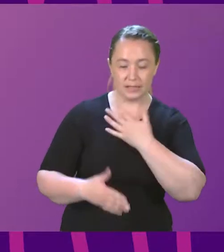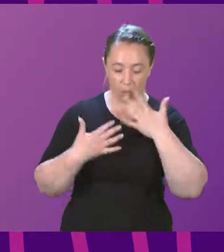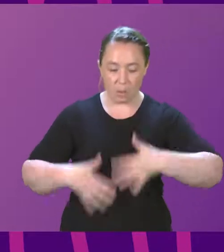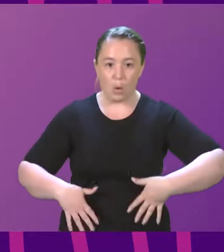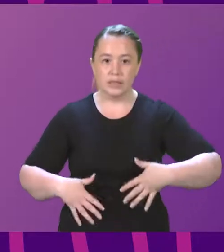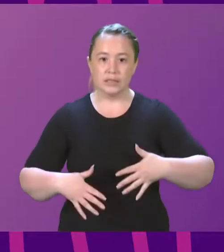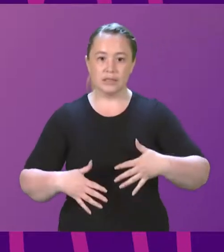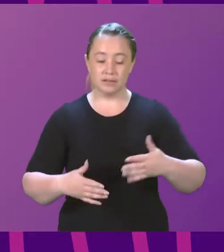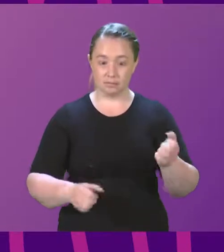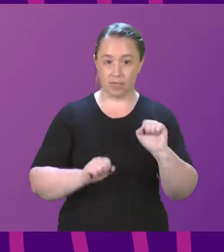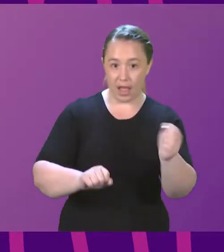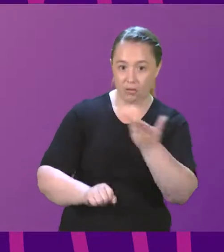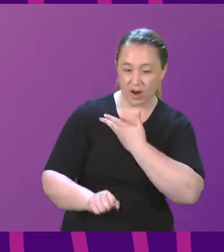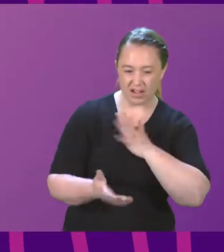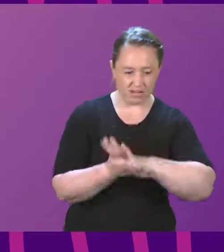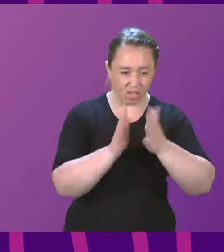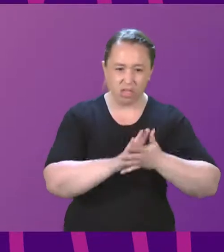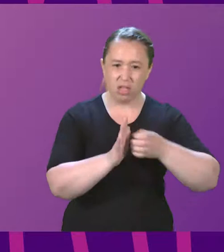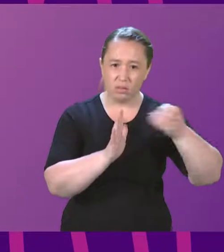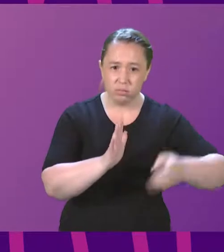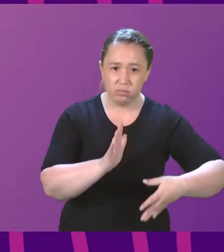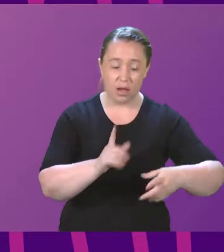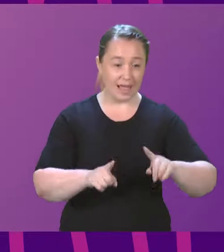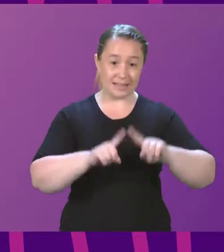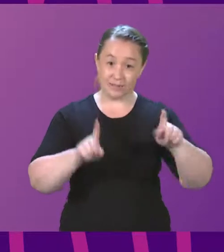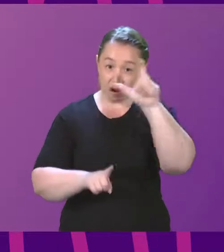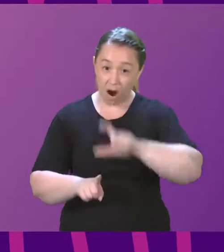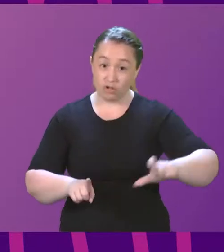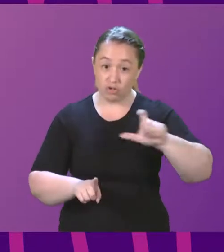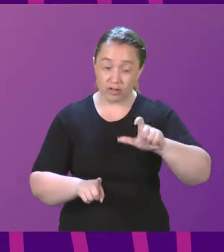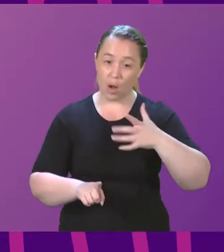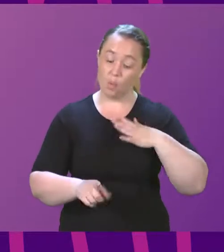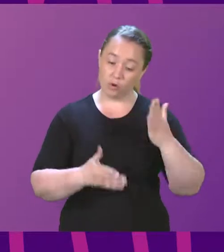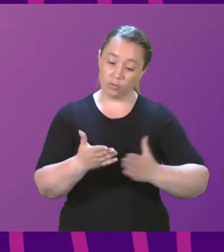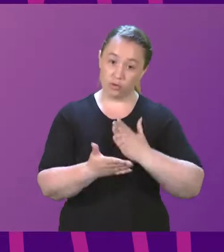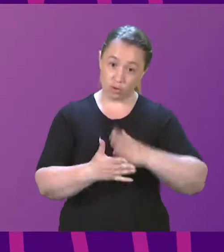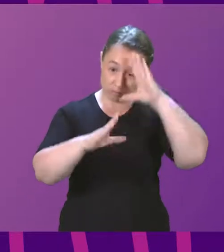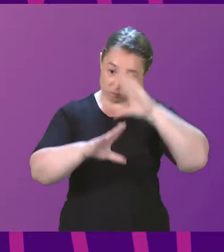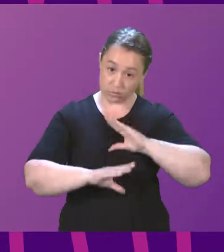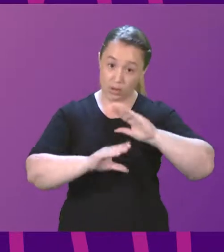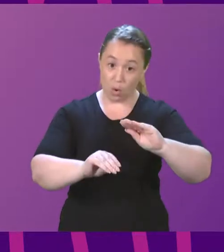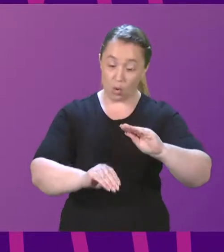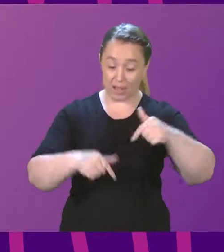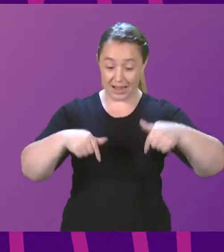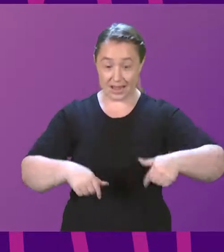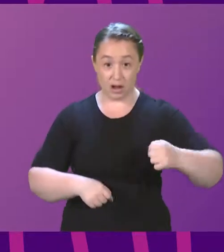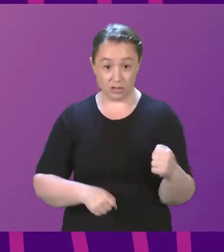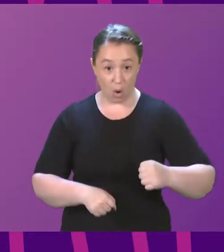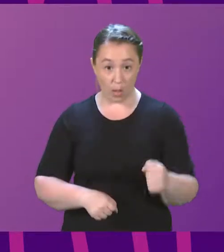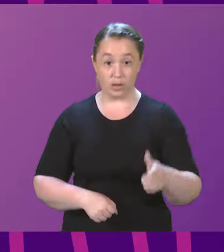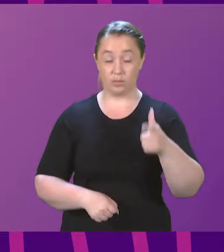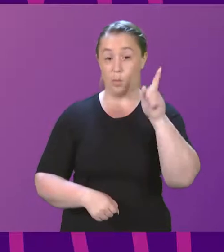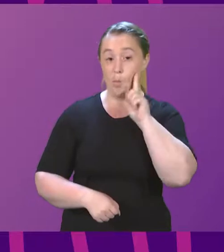of the world, I want to reiterate my firm commitment to ensuring that the rights of women in Scotland remain